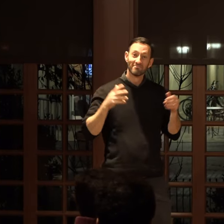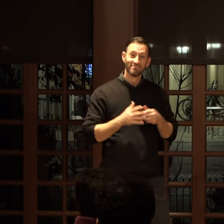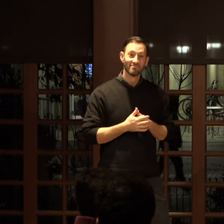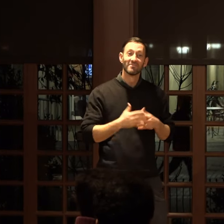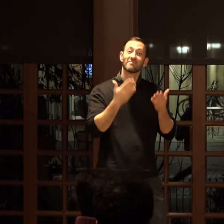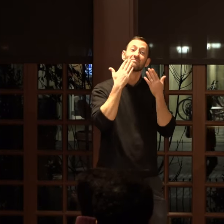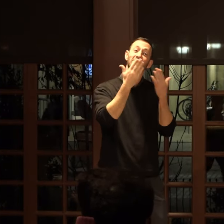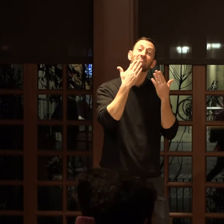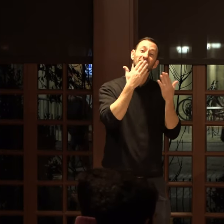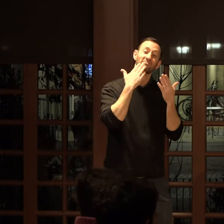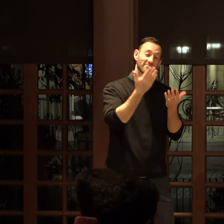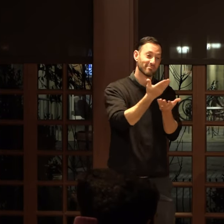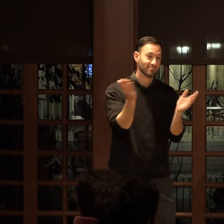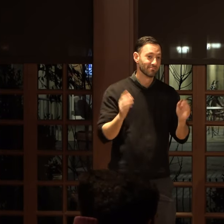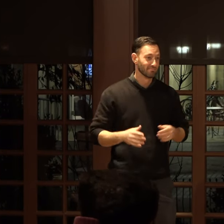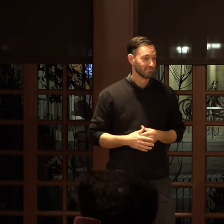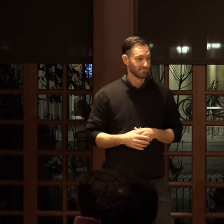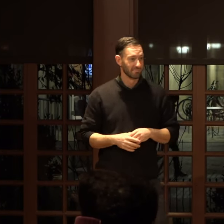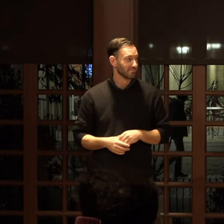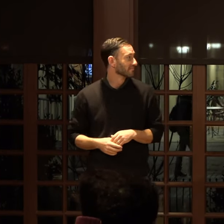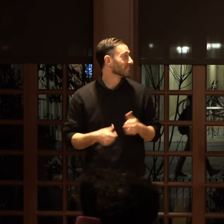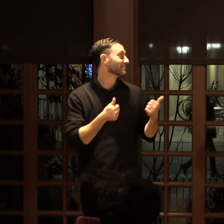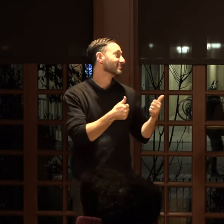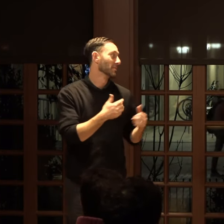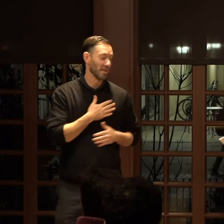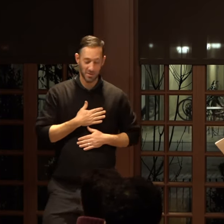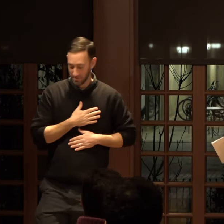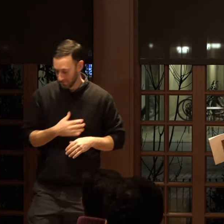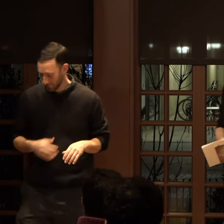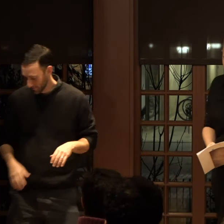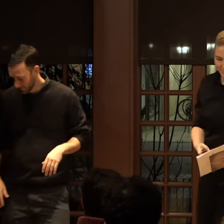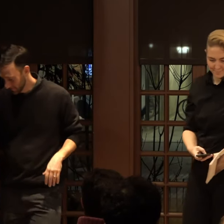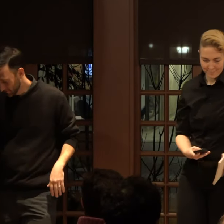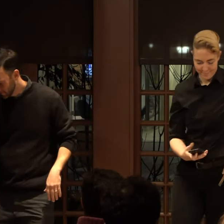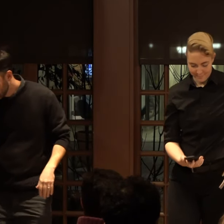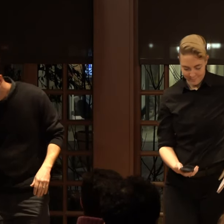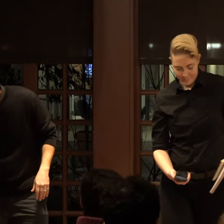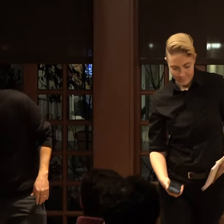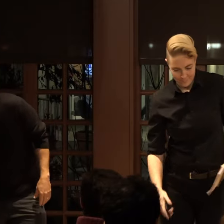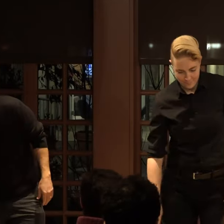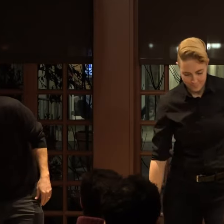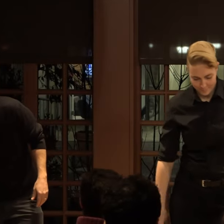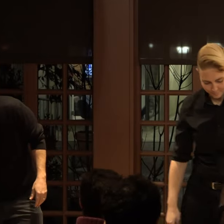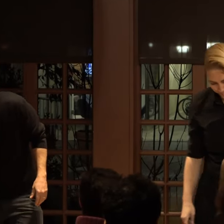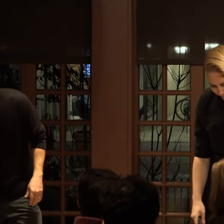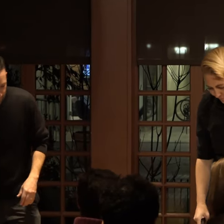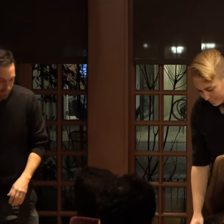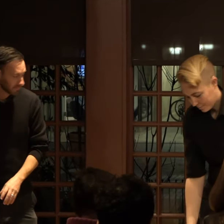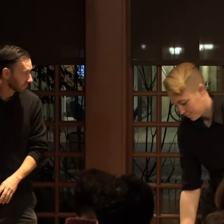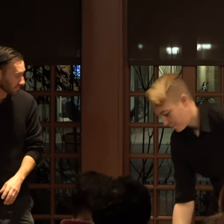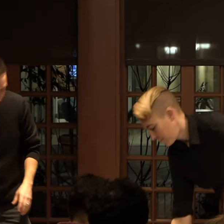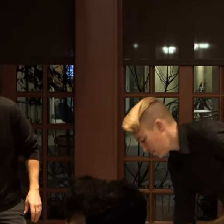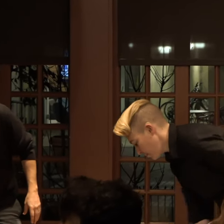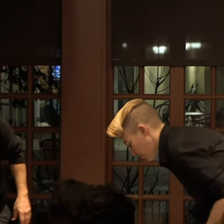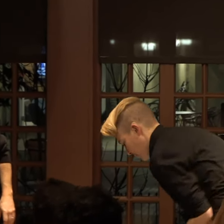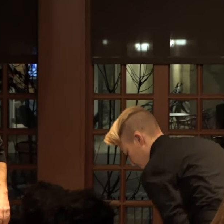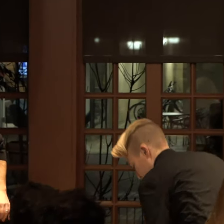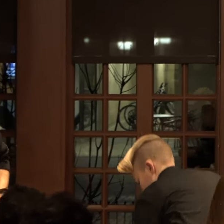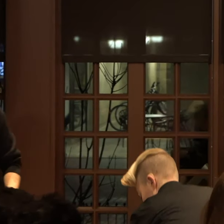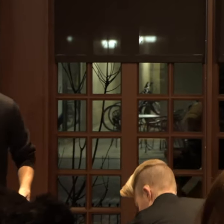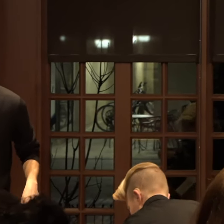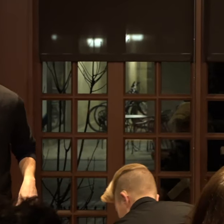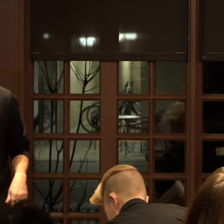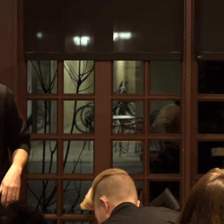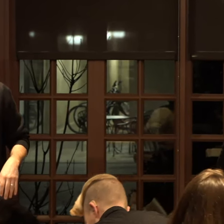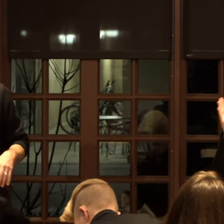Thank you, Meg. Thank you,